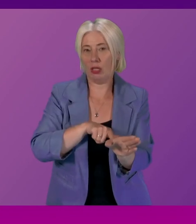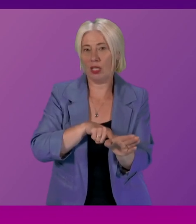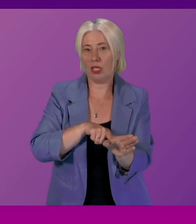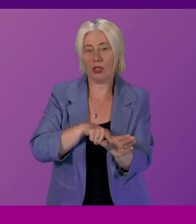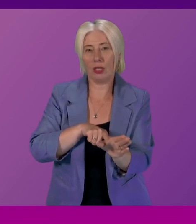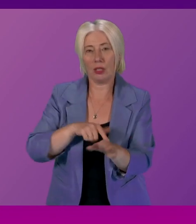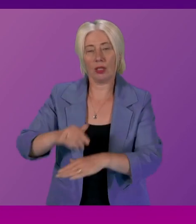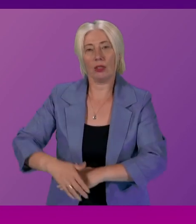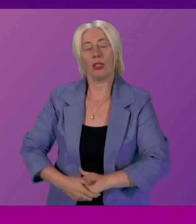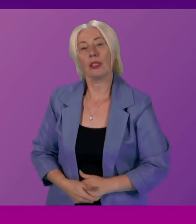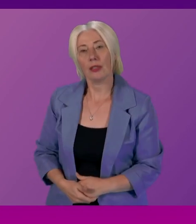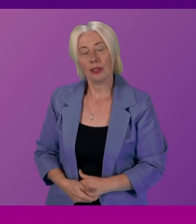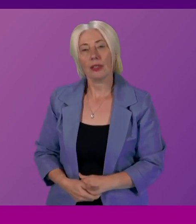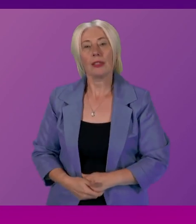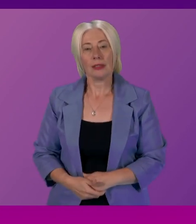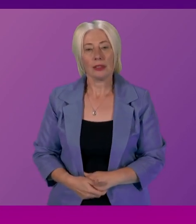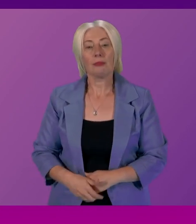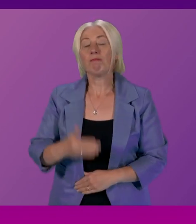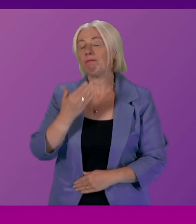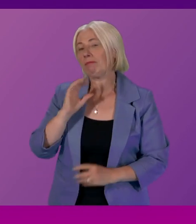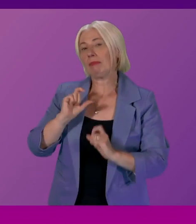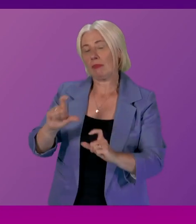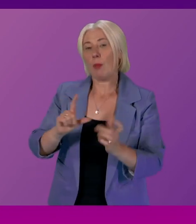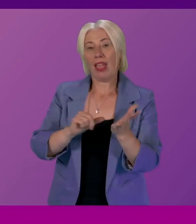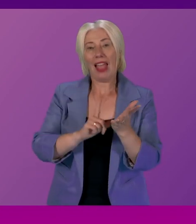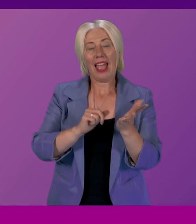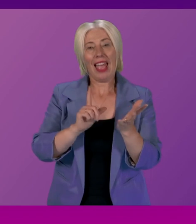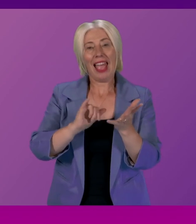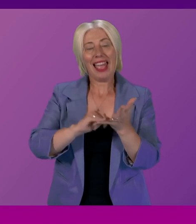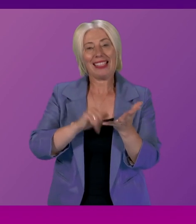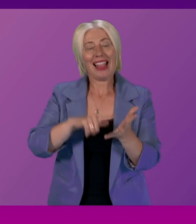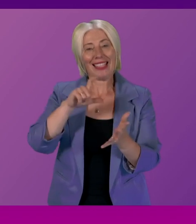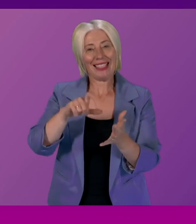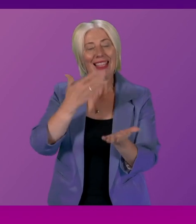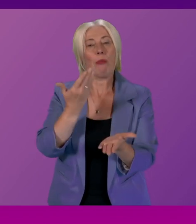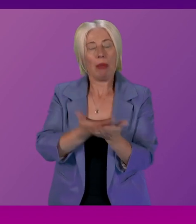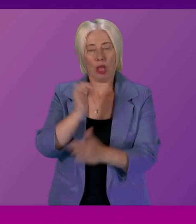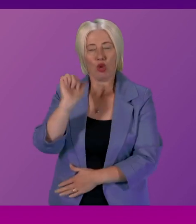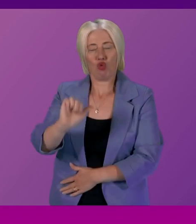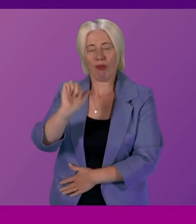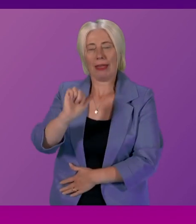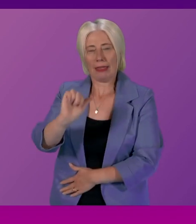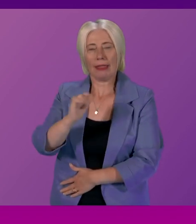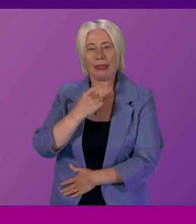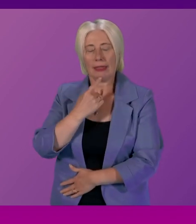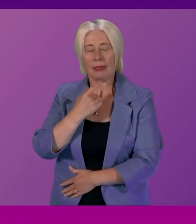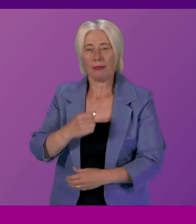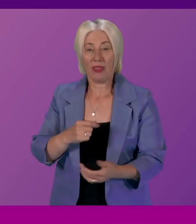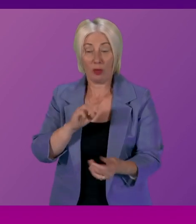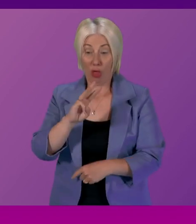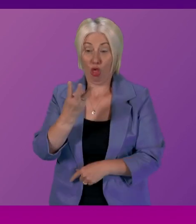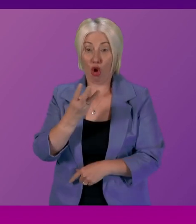on the theme of the SLC bills you're quite correct in terms of the third bill